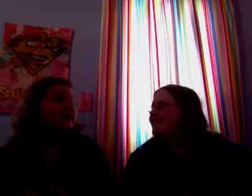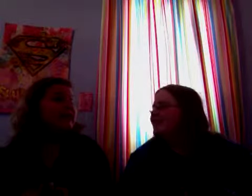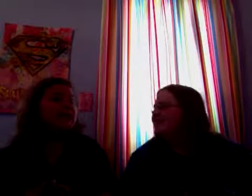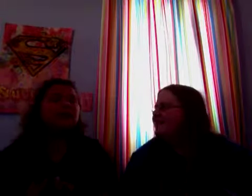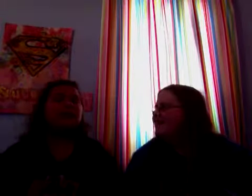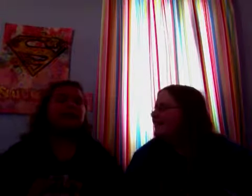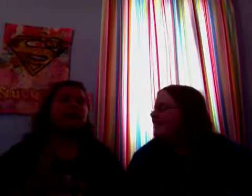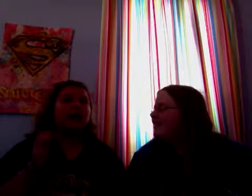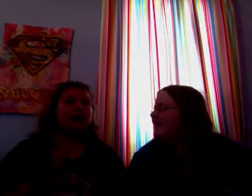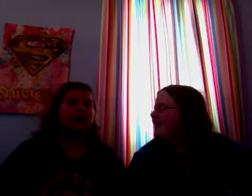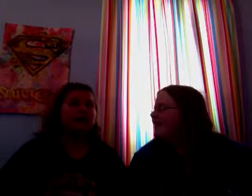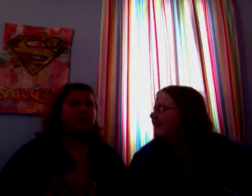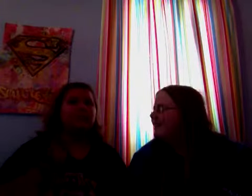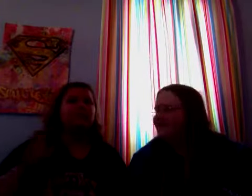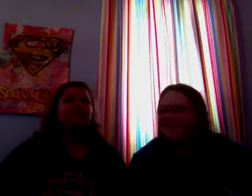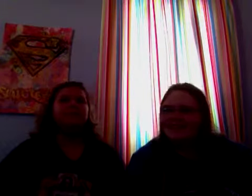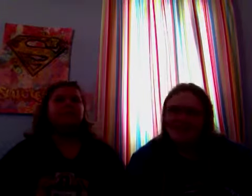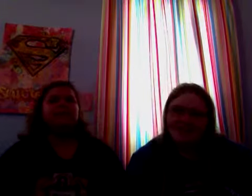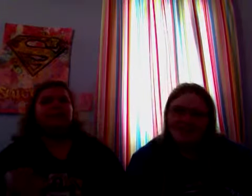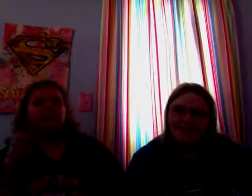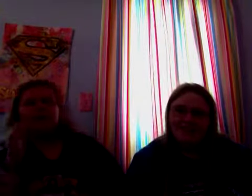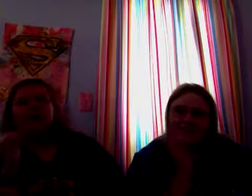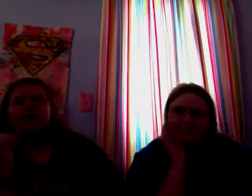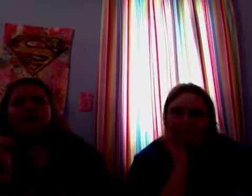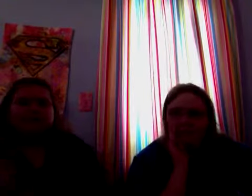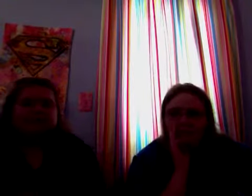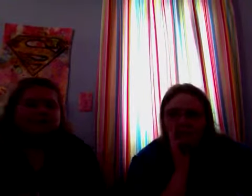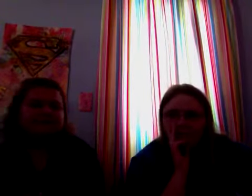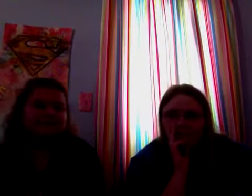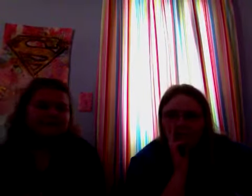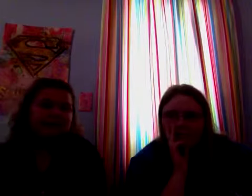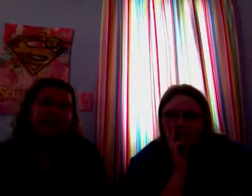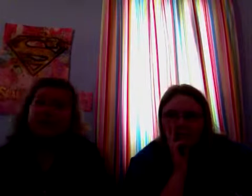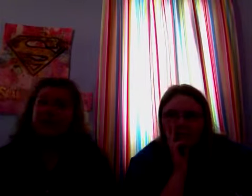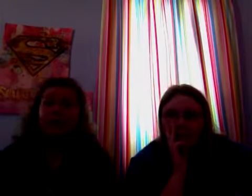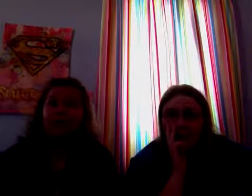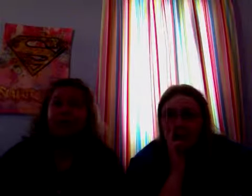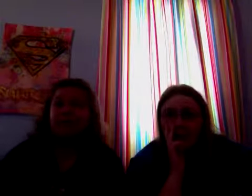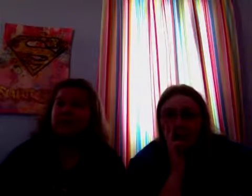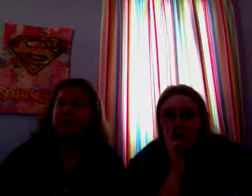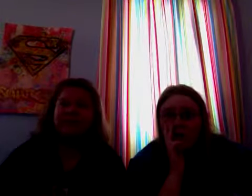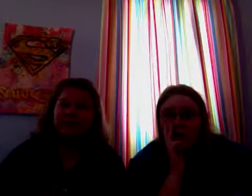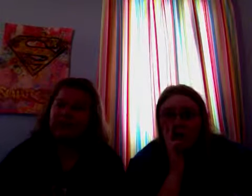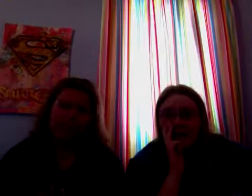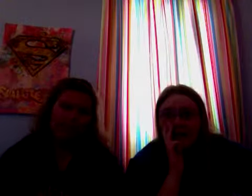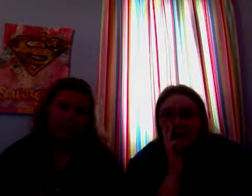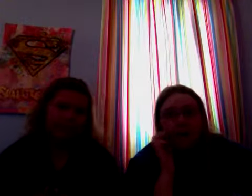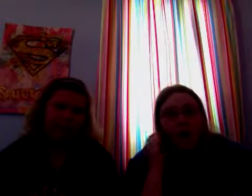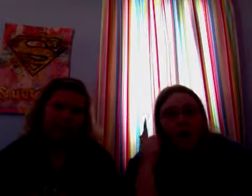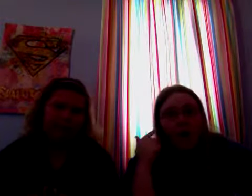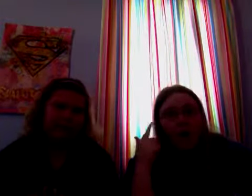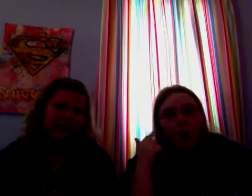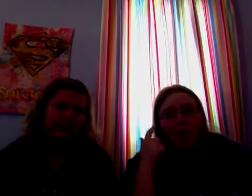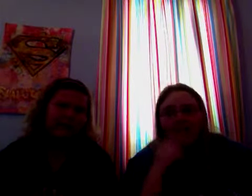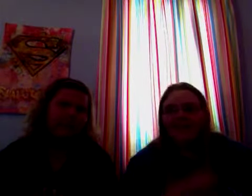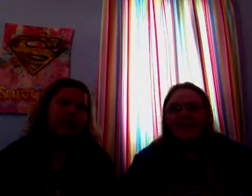hair in fourth grade I died at fifth grade and she had cornrows too I had cornrows too not not the best thing that I've ever done